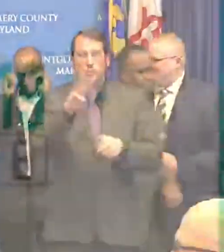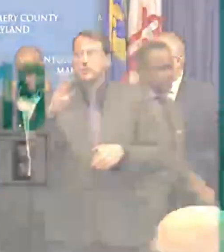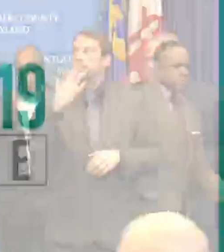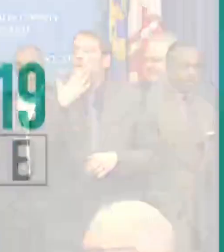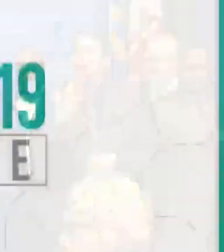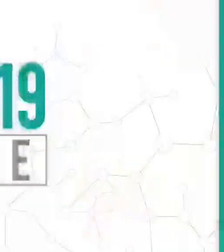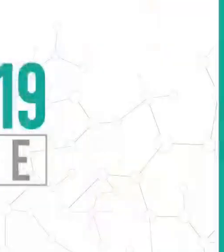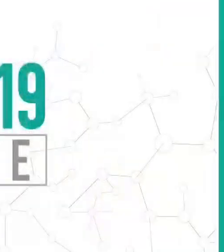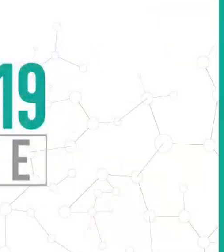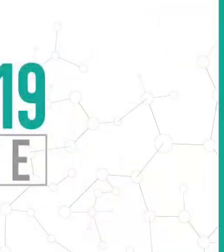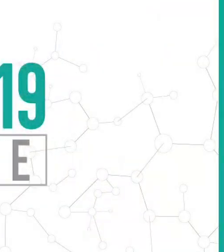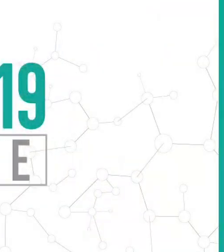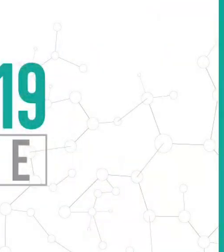Thank you. Thank you. you.